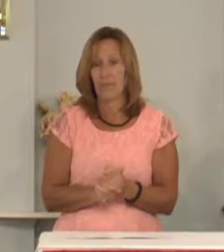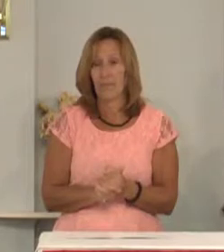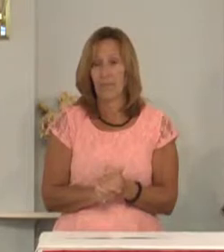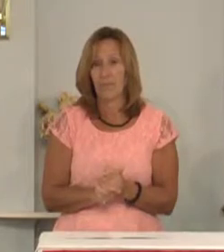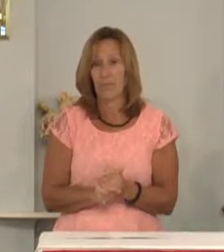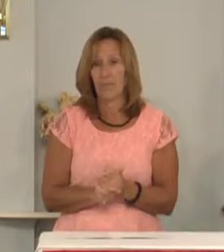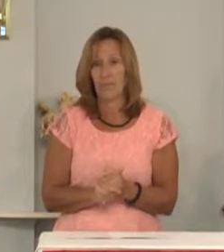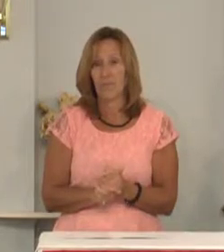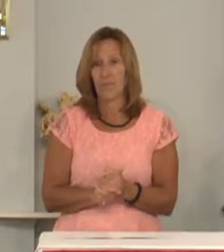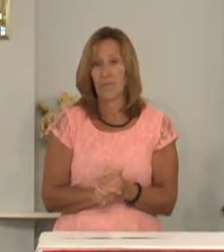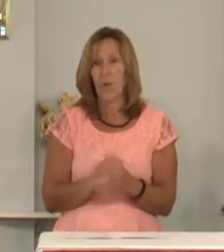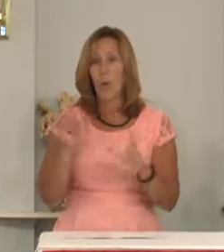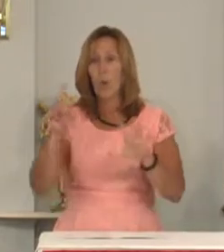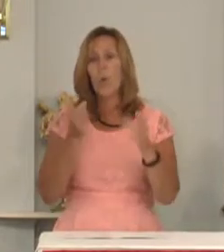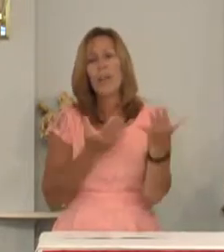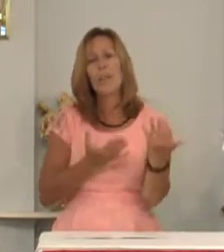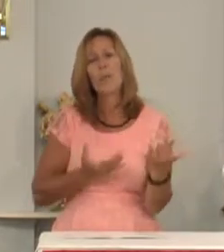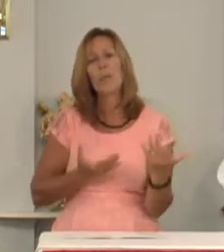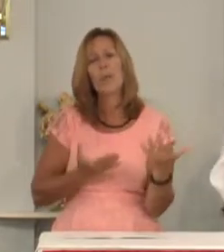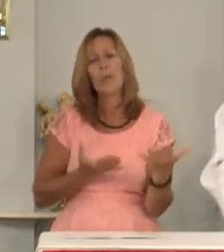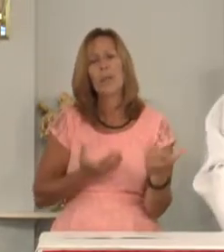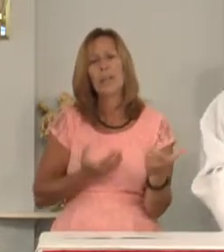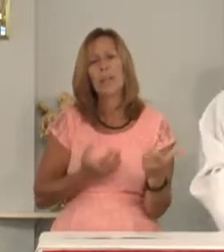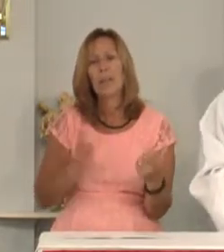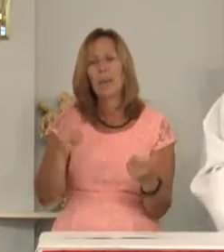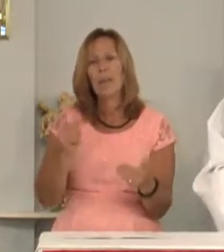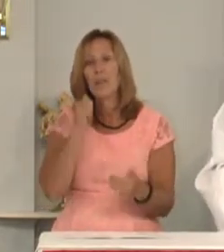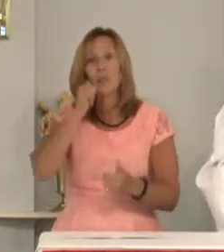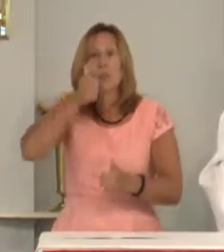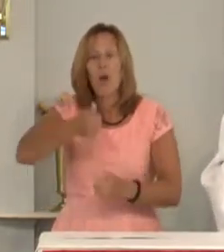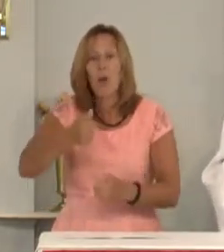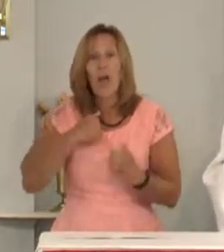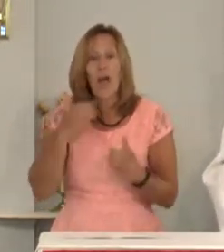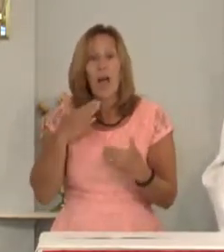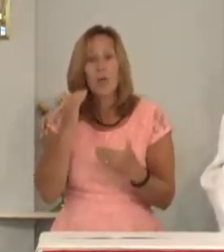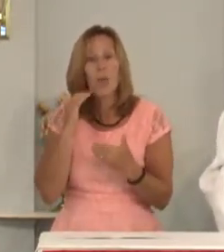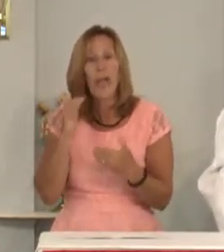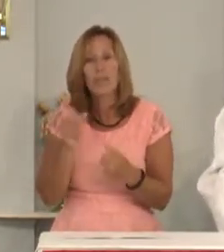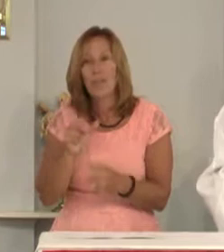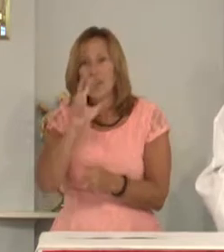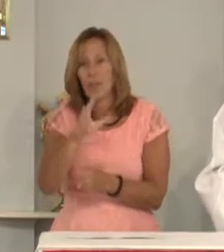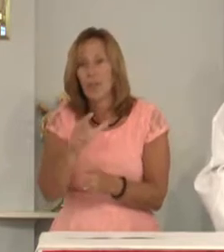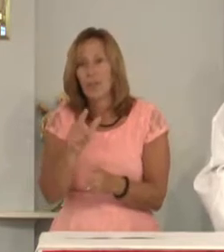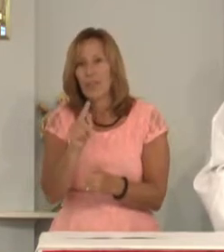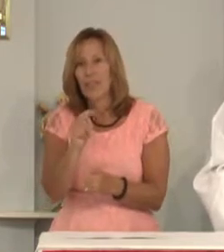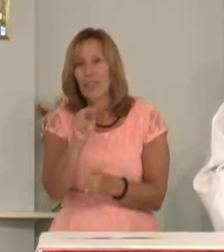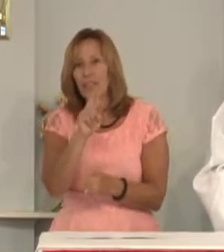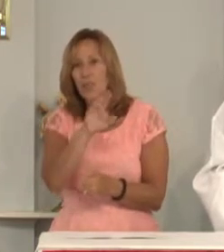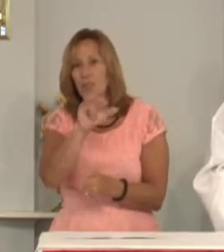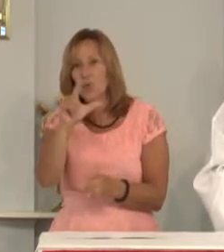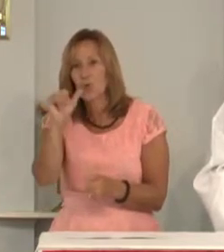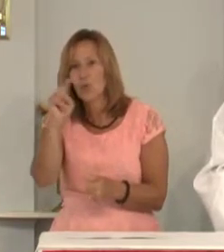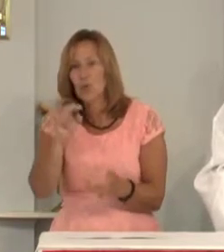Just wait a little bit there. By tomorrow I should have three trillion dollars.